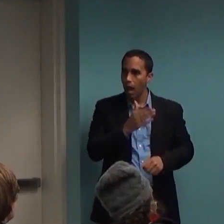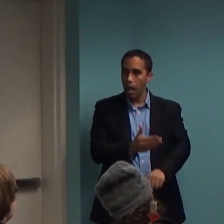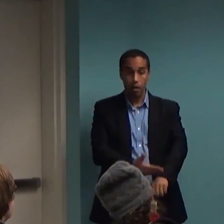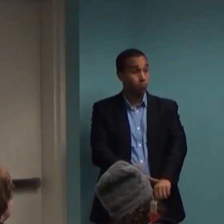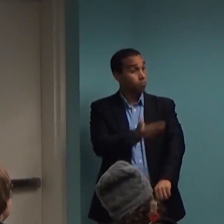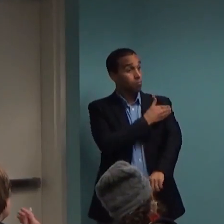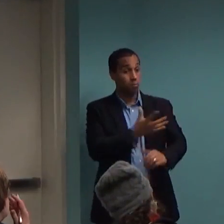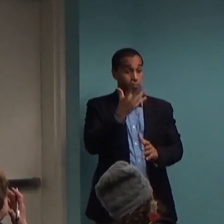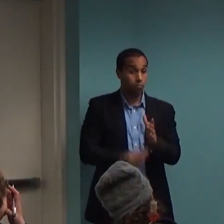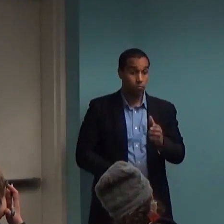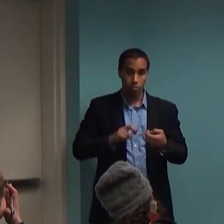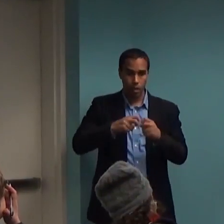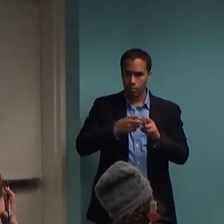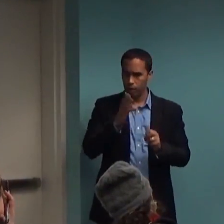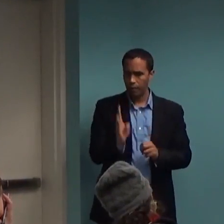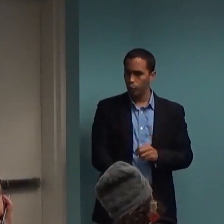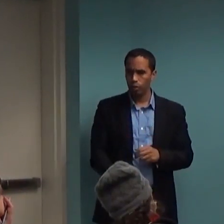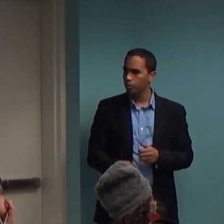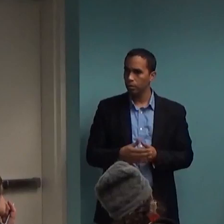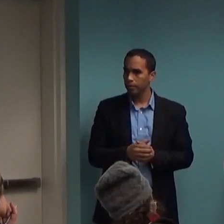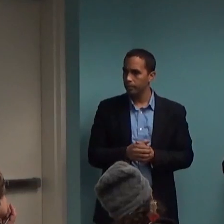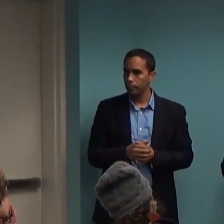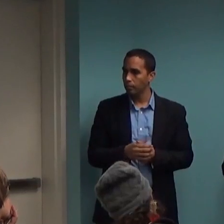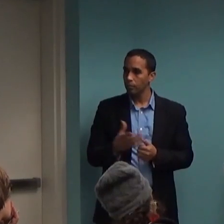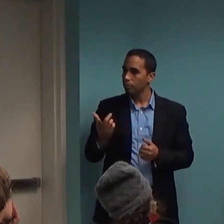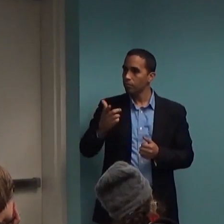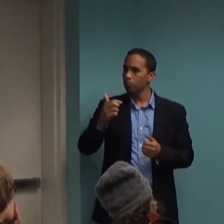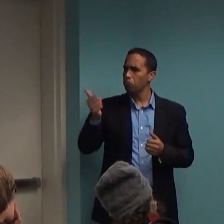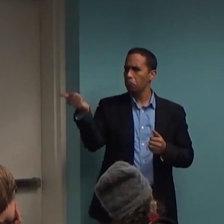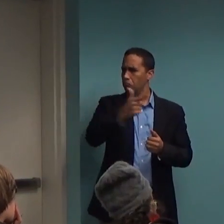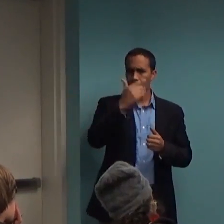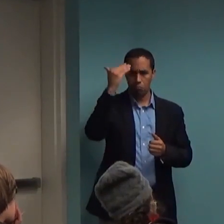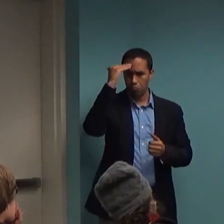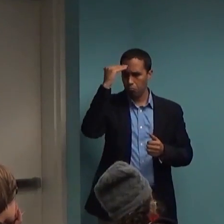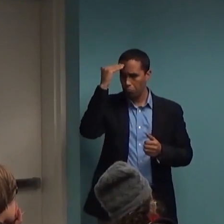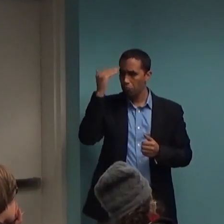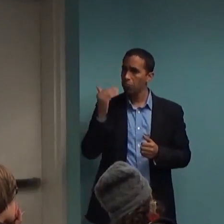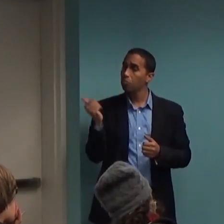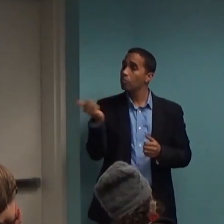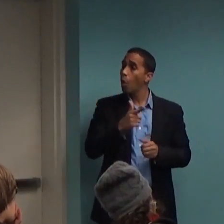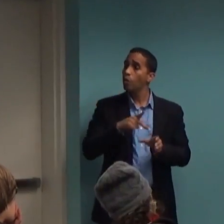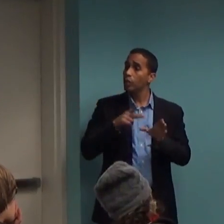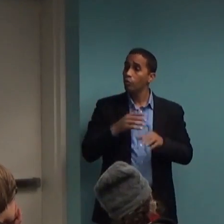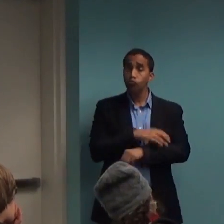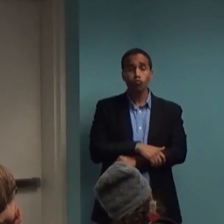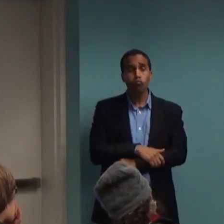problem entirely. And that's widely recognized. If you were to go to a psychiatry conference, they would talk about this.